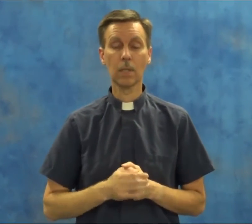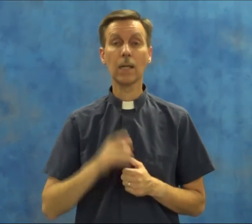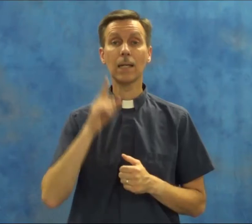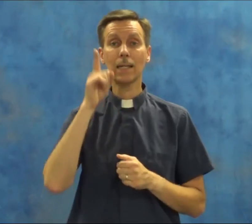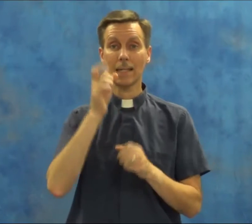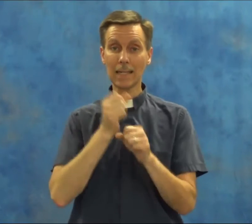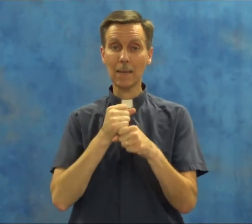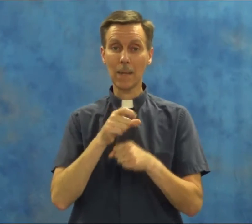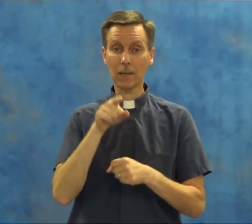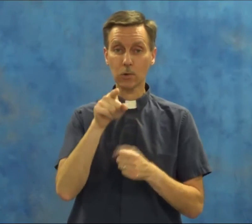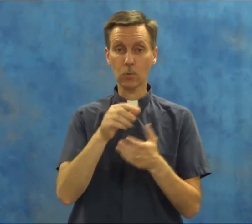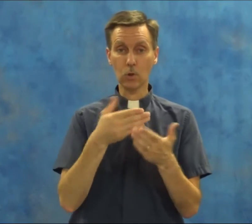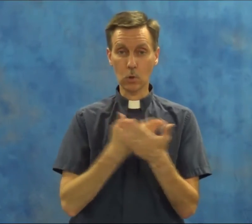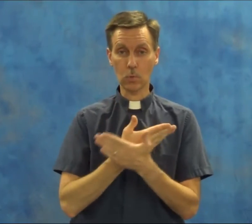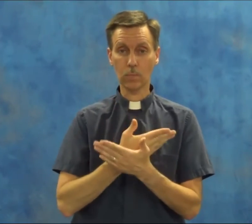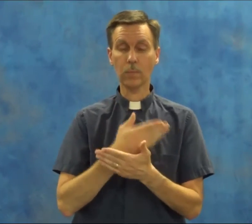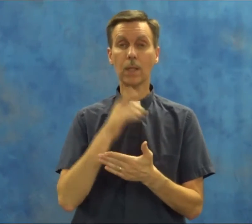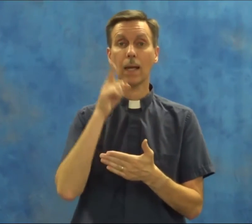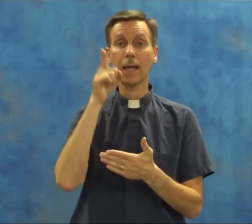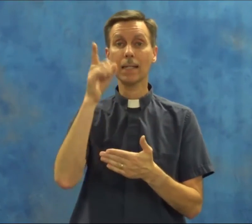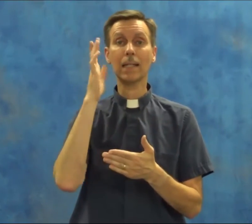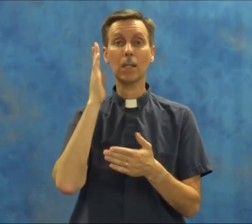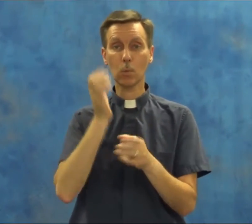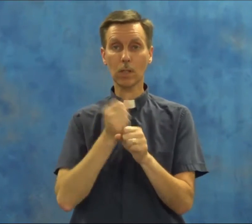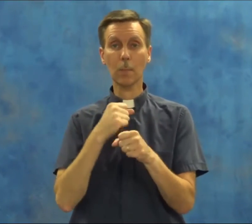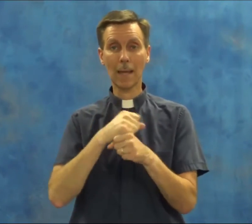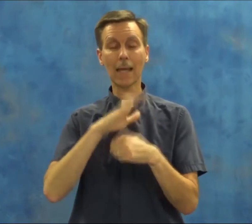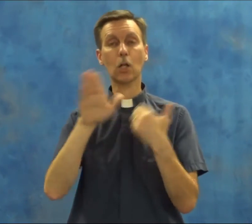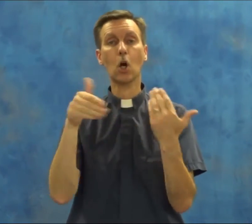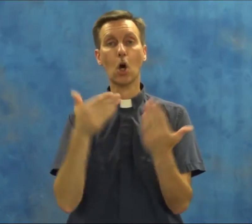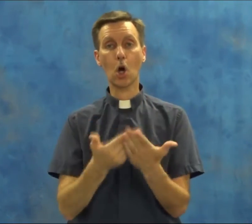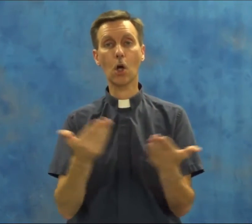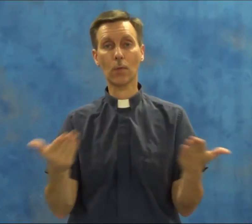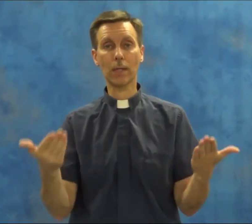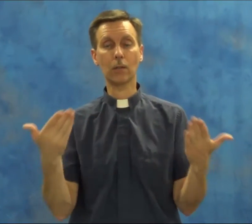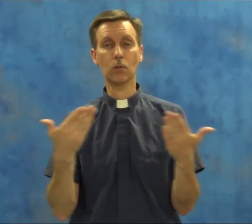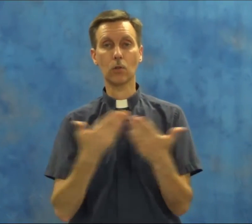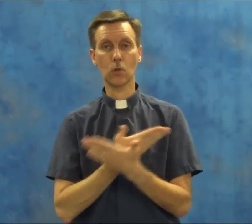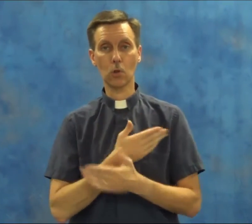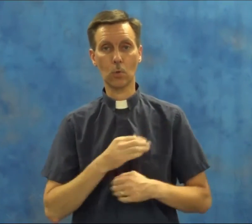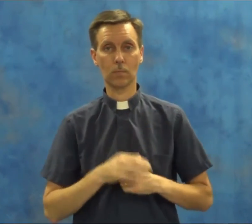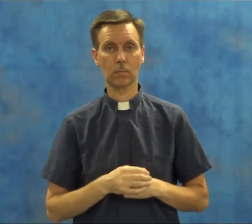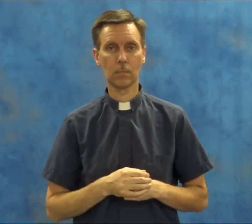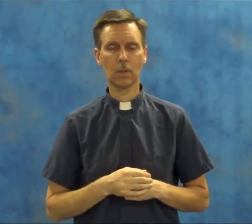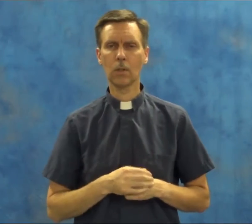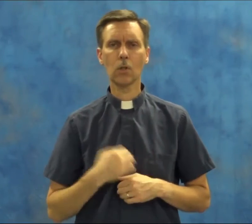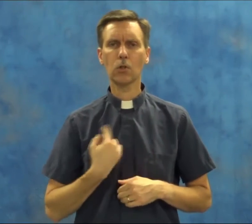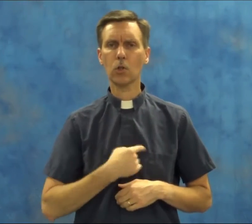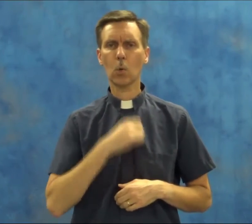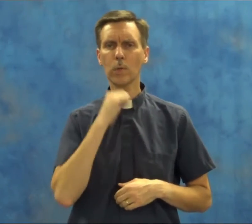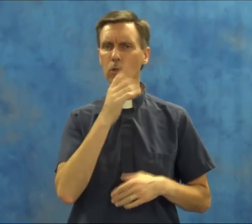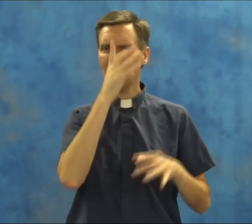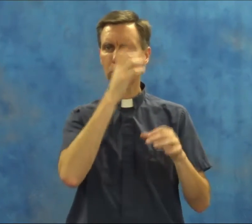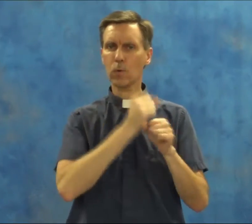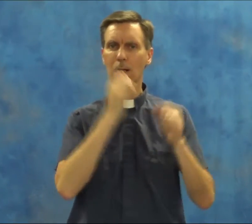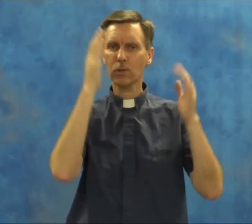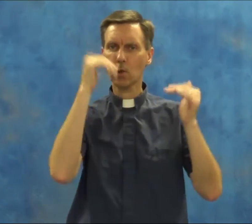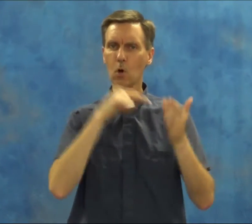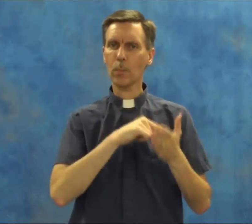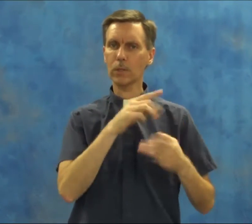He already makes you new. And he will make all things new. So we do not trust and hope in